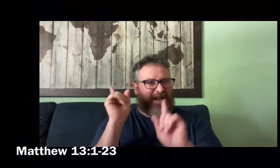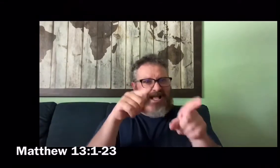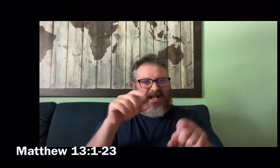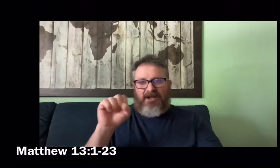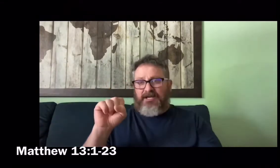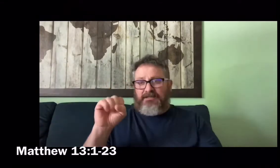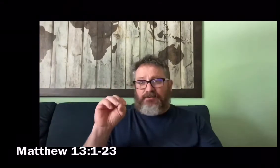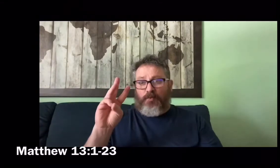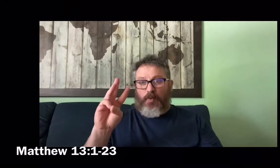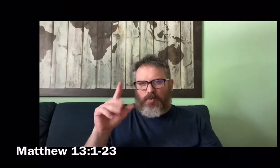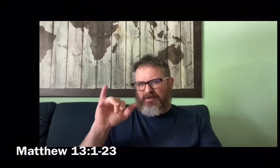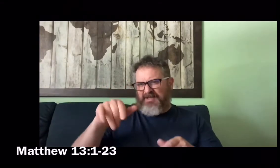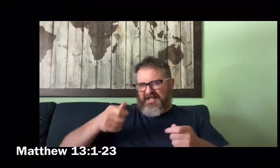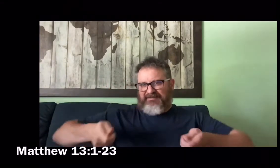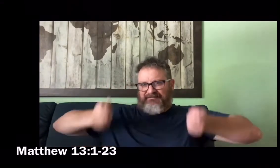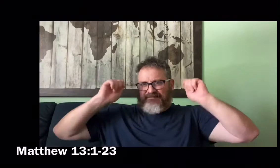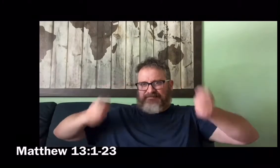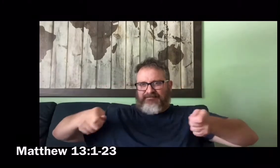out to sow.